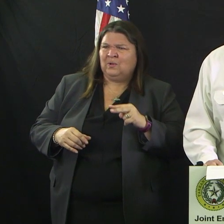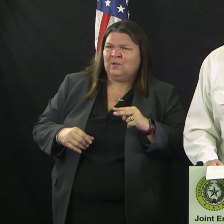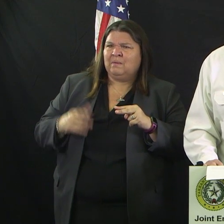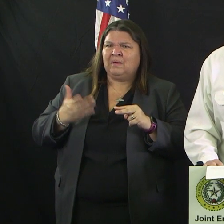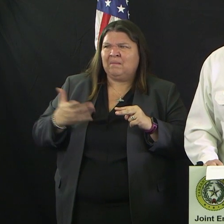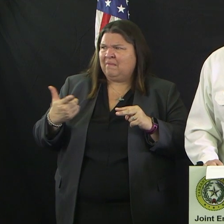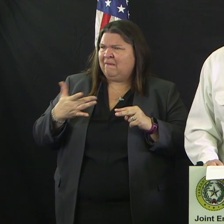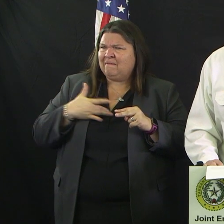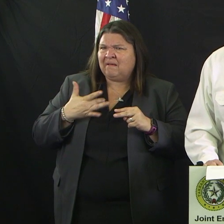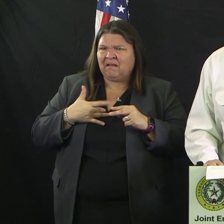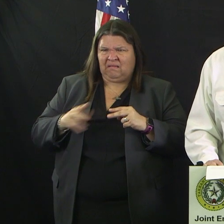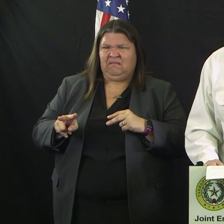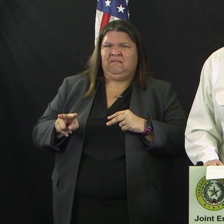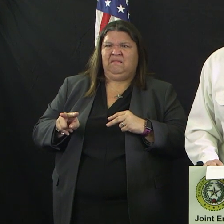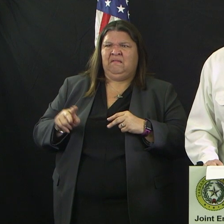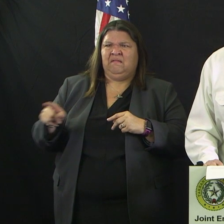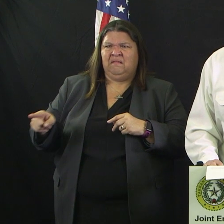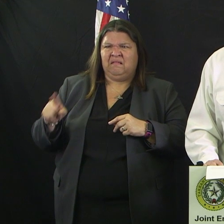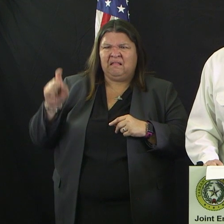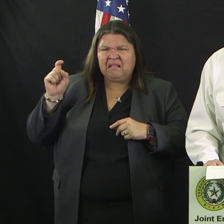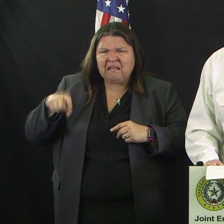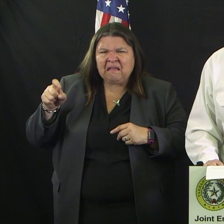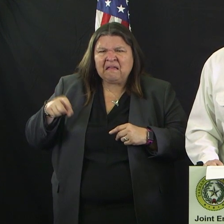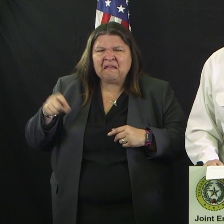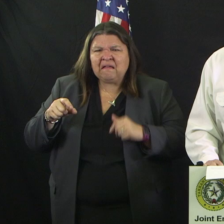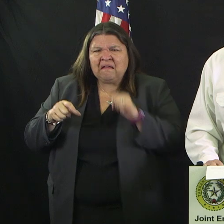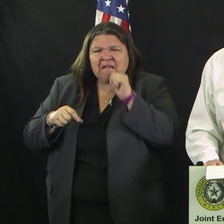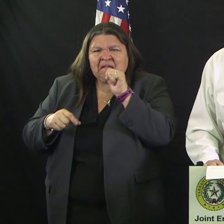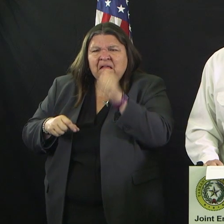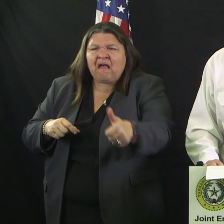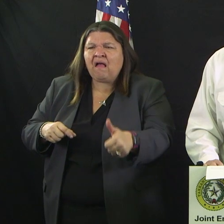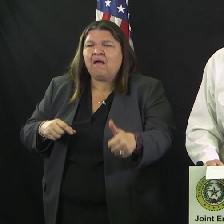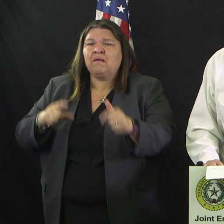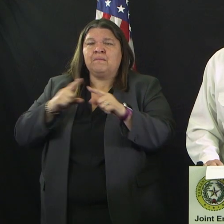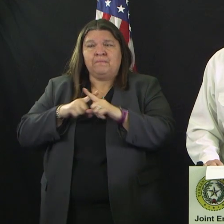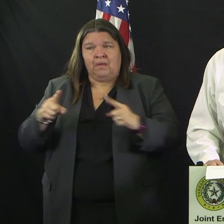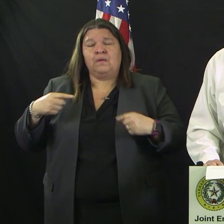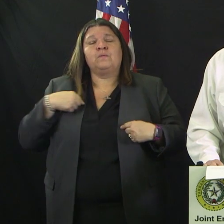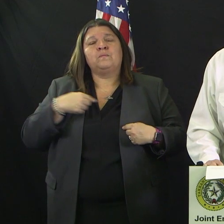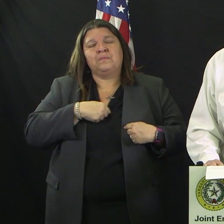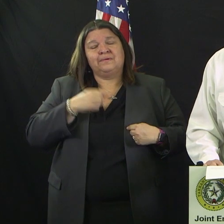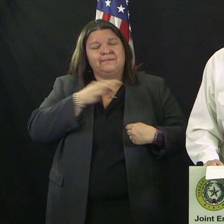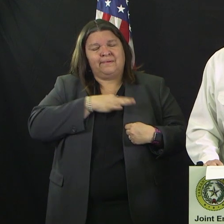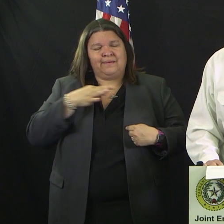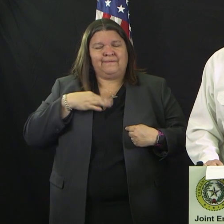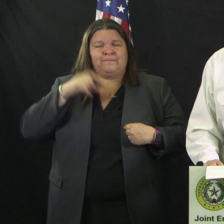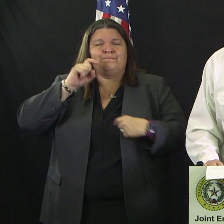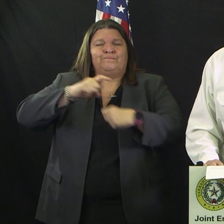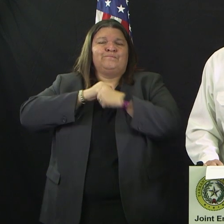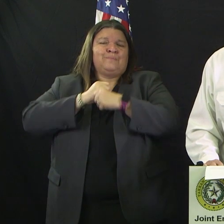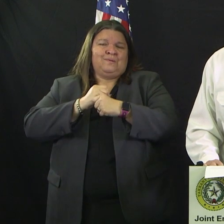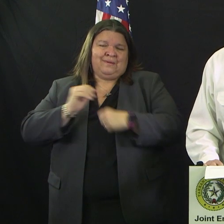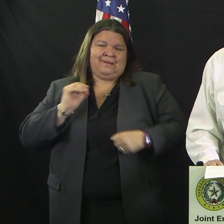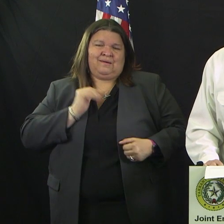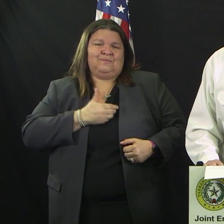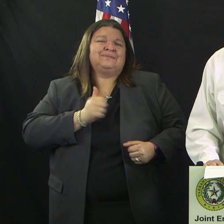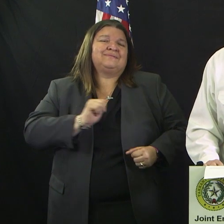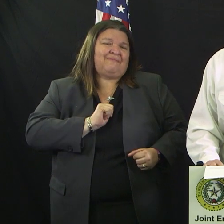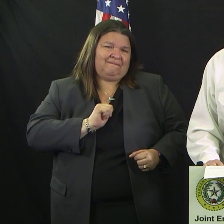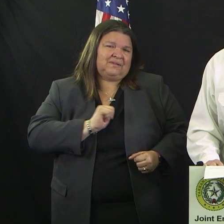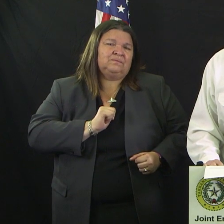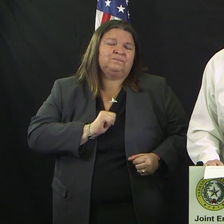we're going to take that precaution to protect us and to protect you as the resident of our community.